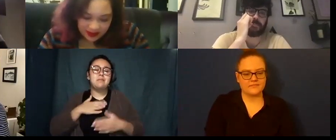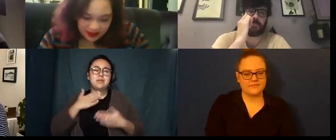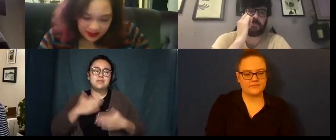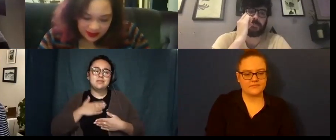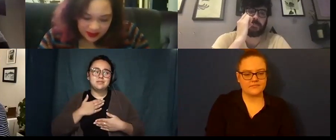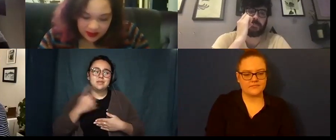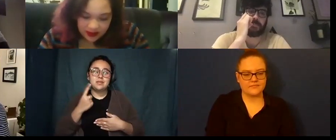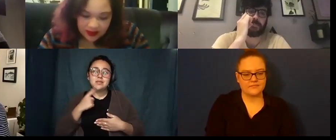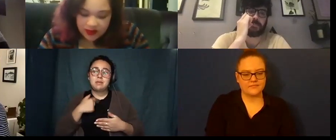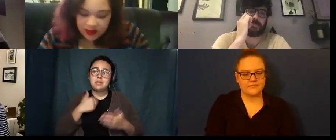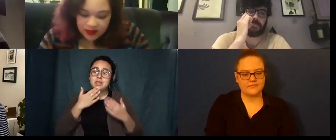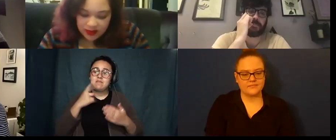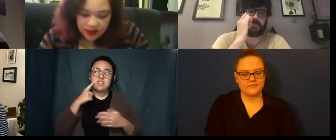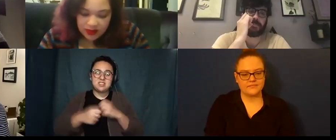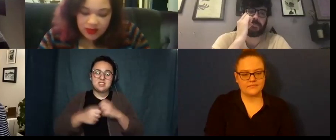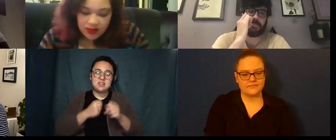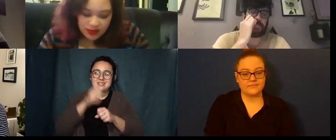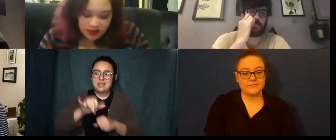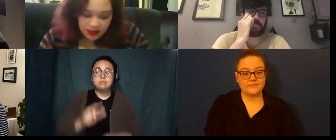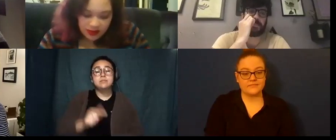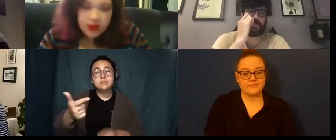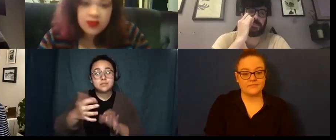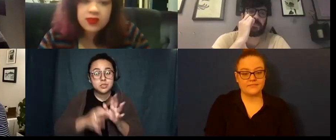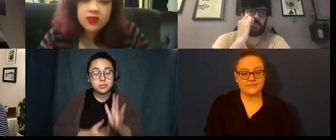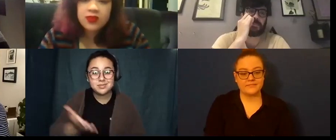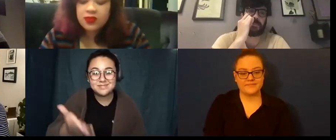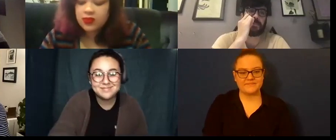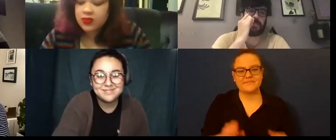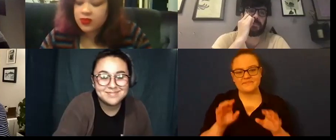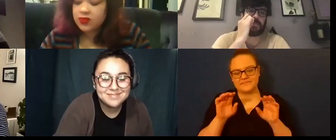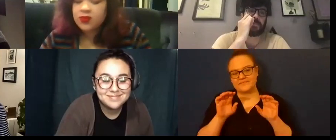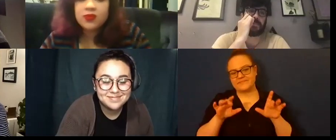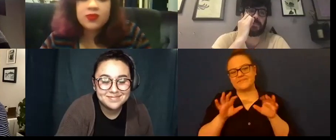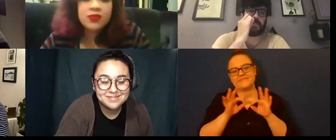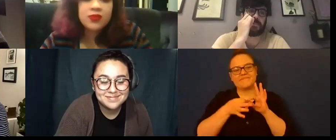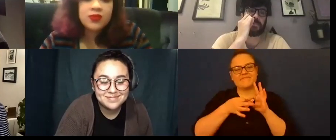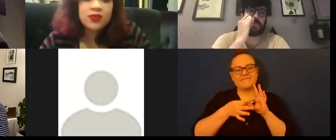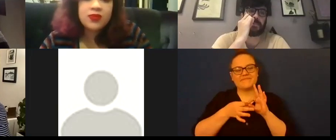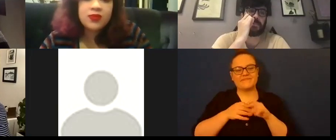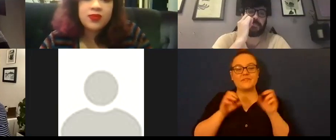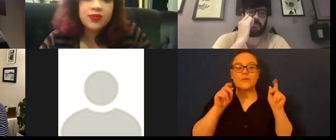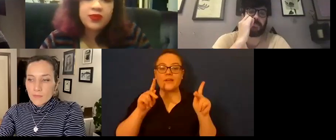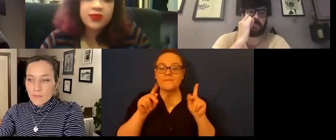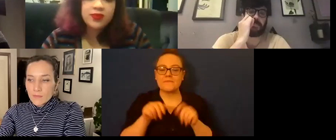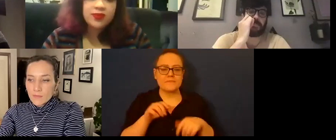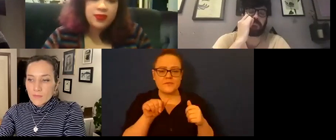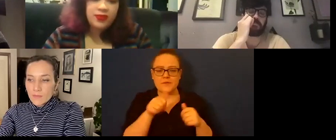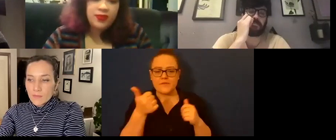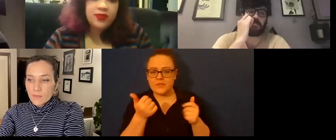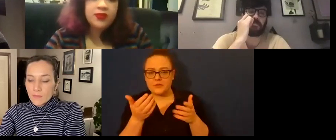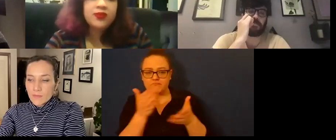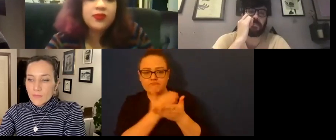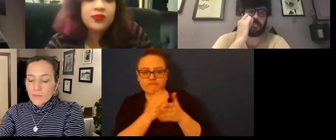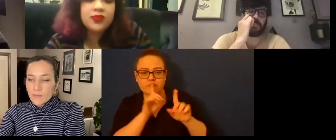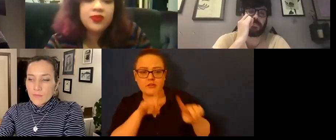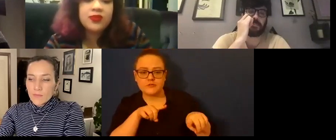I'm grateful for from this year it's that okay um does anyone else have an answer they want to share to that question if not I'm gonna I'm skip over